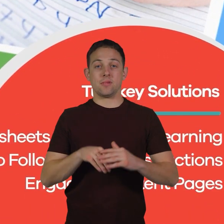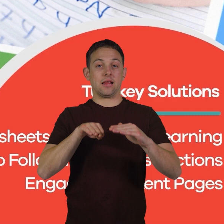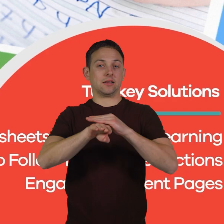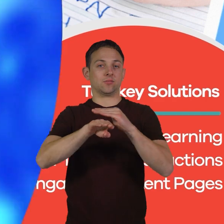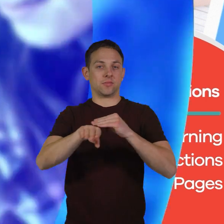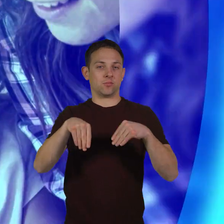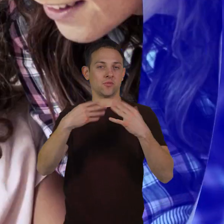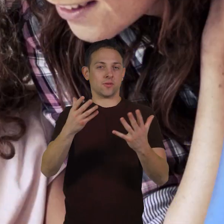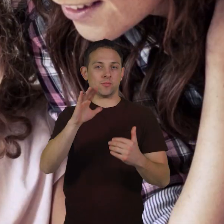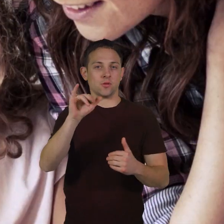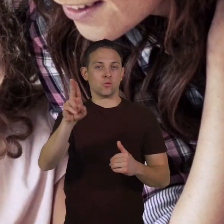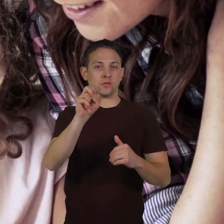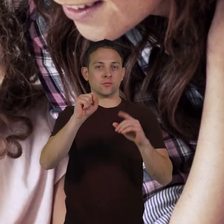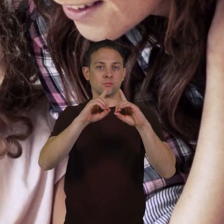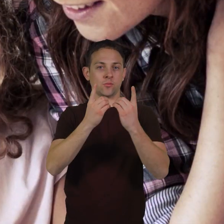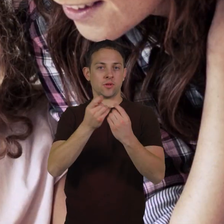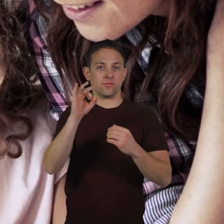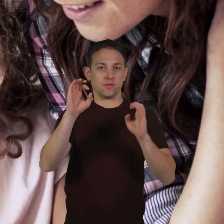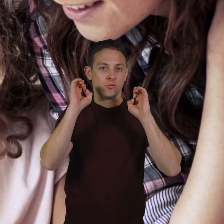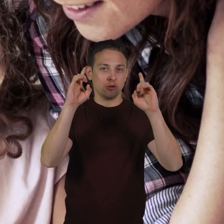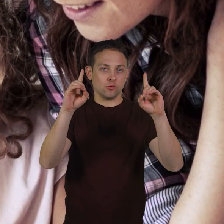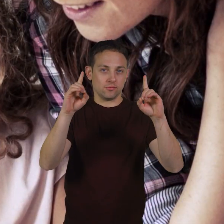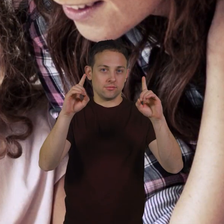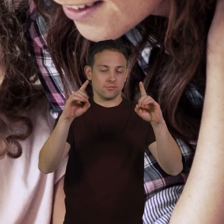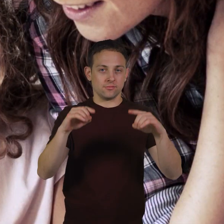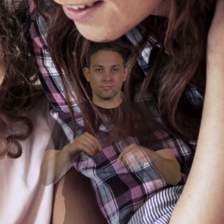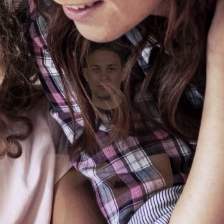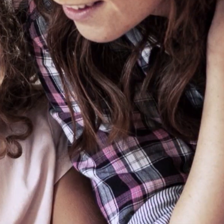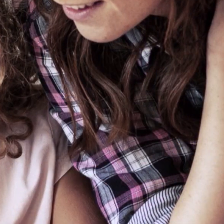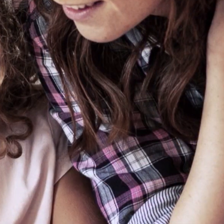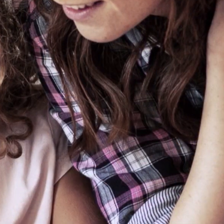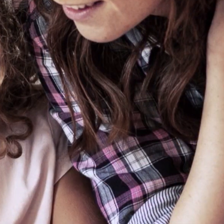for The Adaptable Adaptable Adaptable Adaptable Adaptable